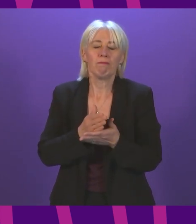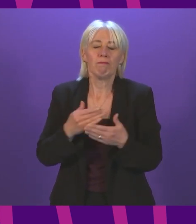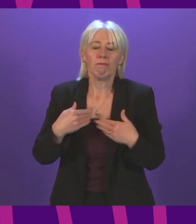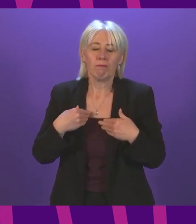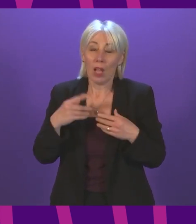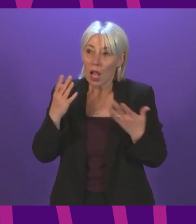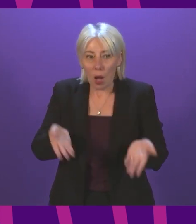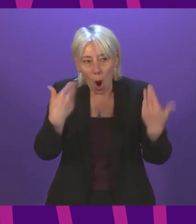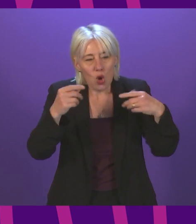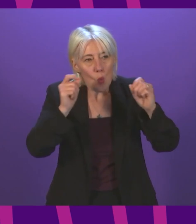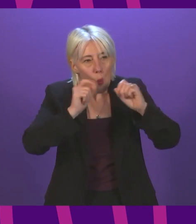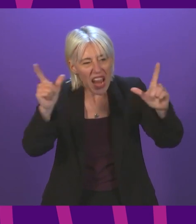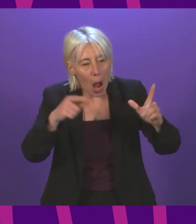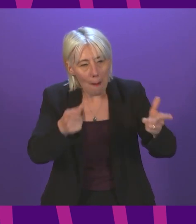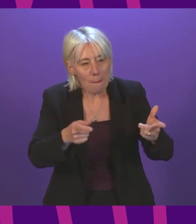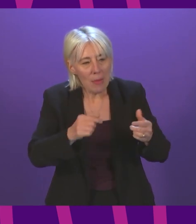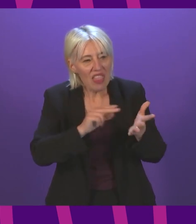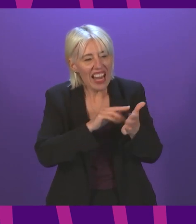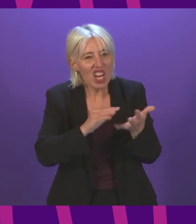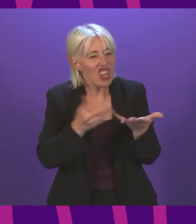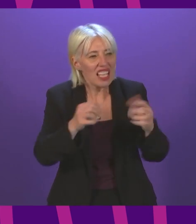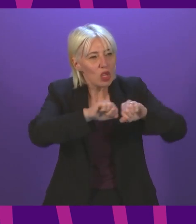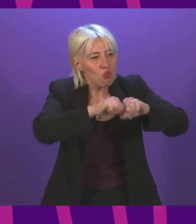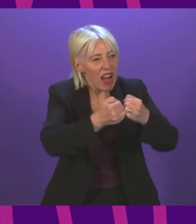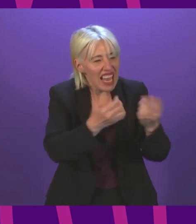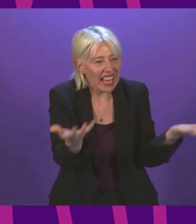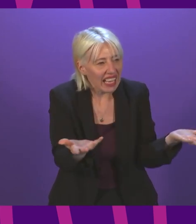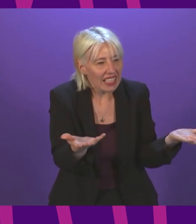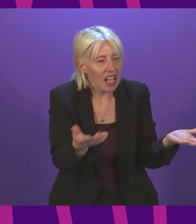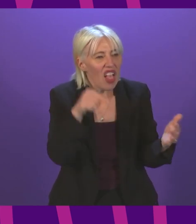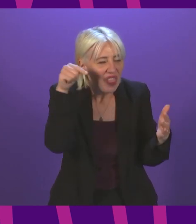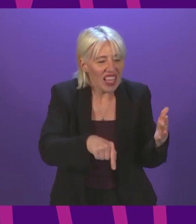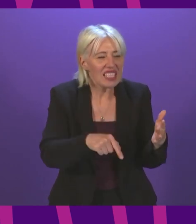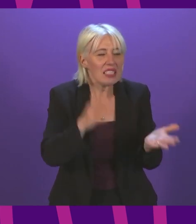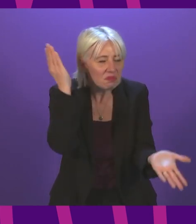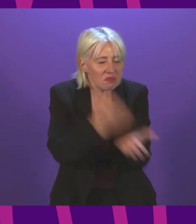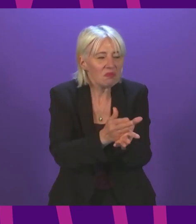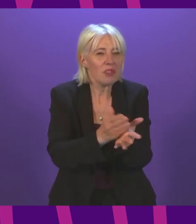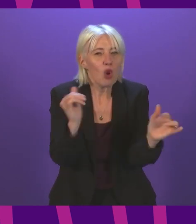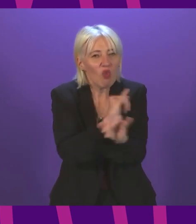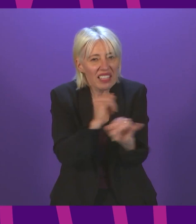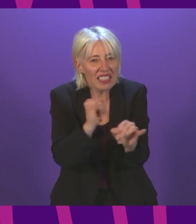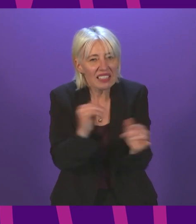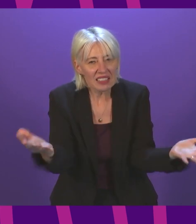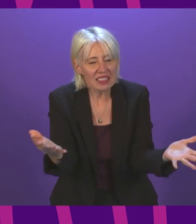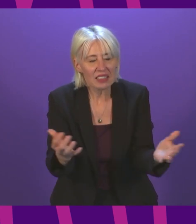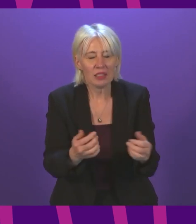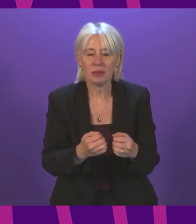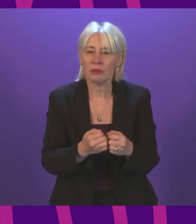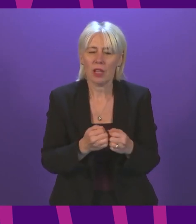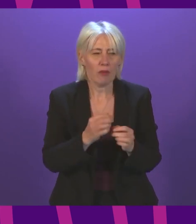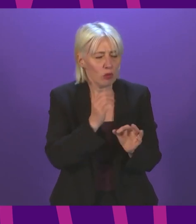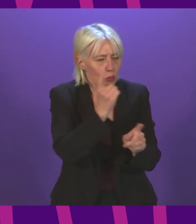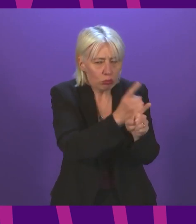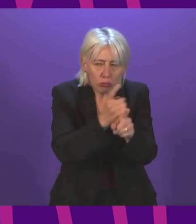Scotland's NHS is at breaking point. This is a crisis. Speak to the brave staff